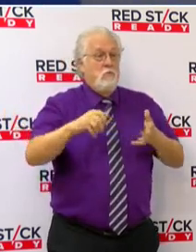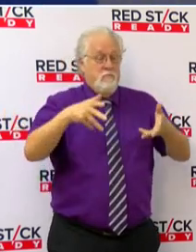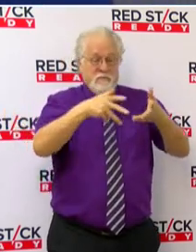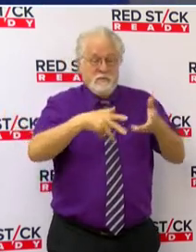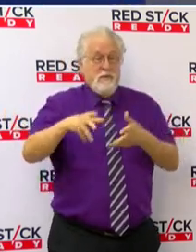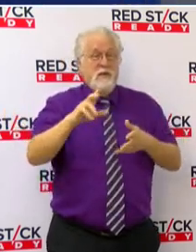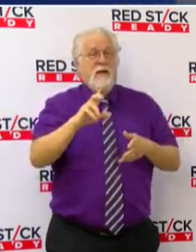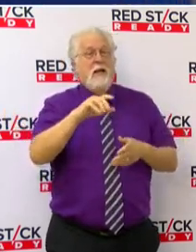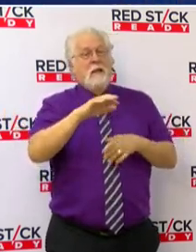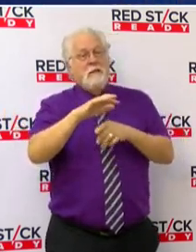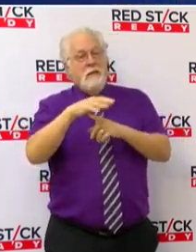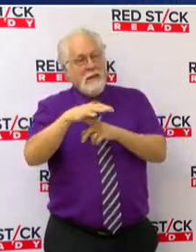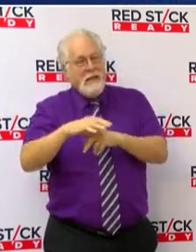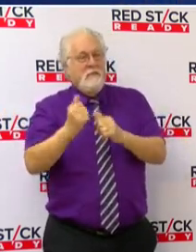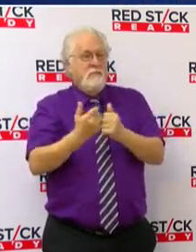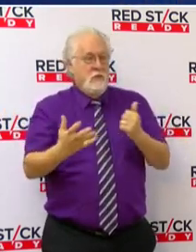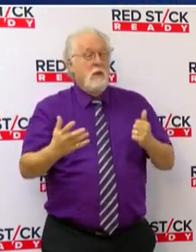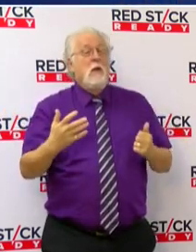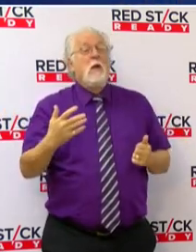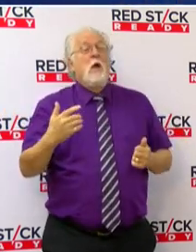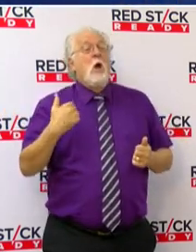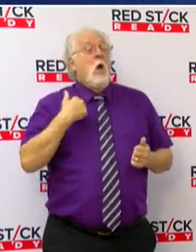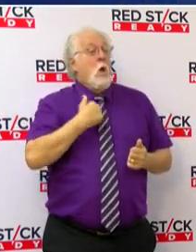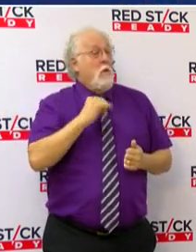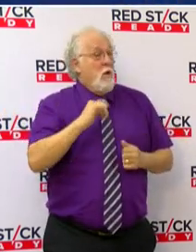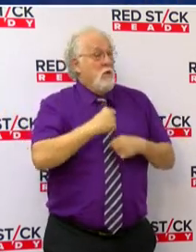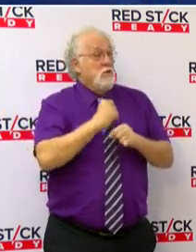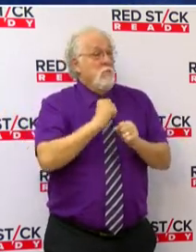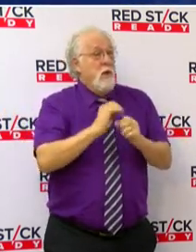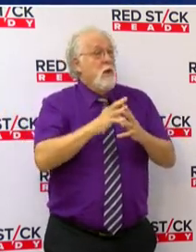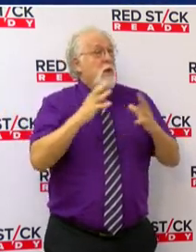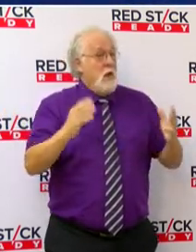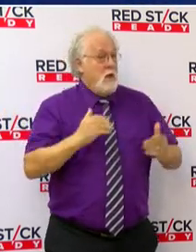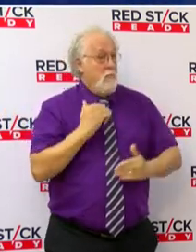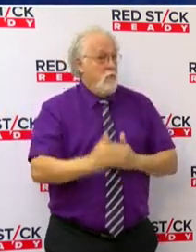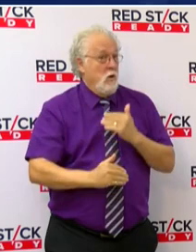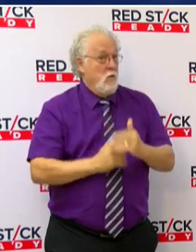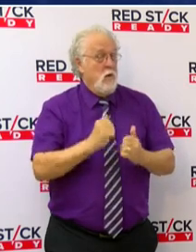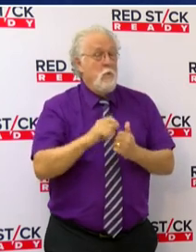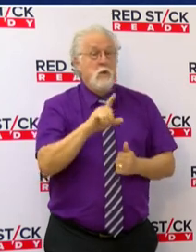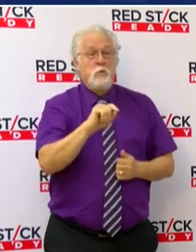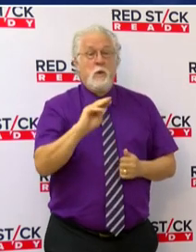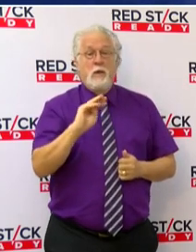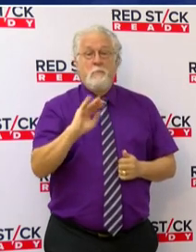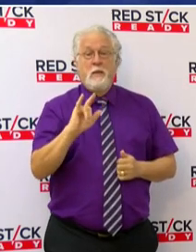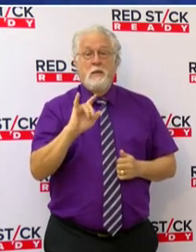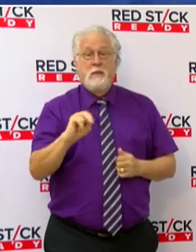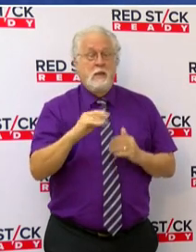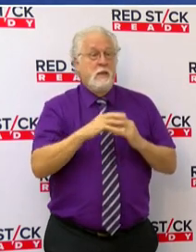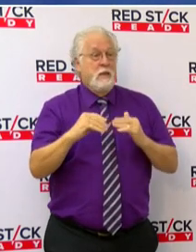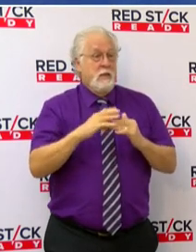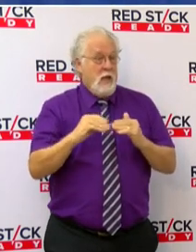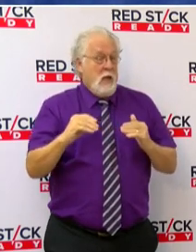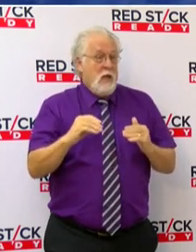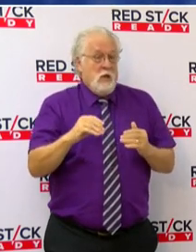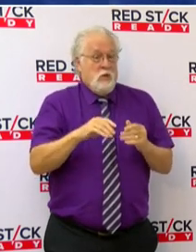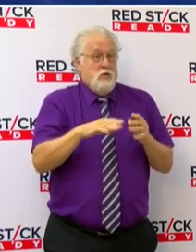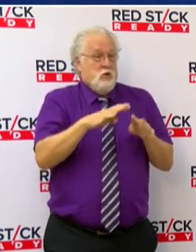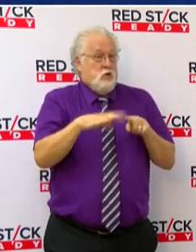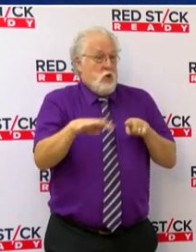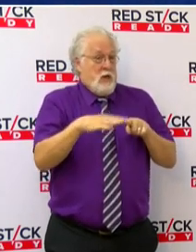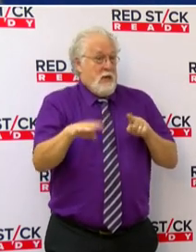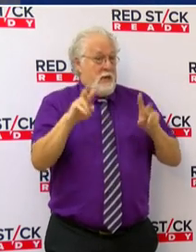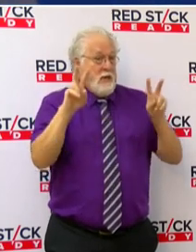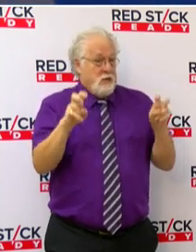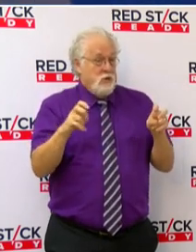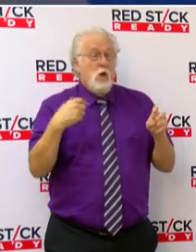daily maintenance work. We have also made a lot of progress with our $20 million drainage initiative. In the last nine weeks,